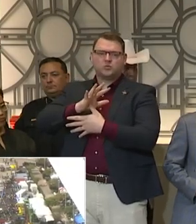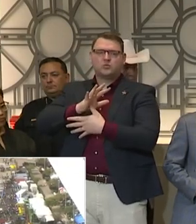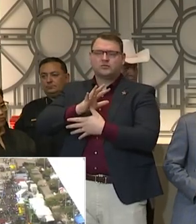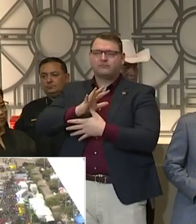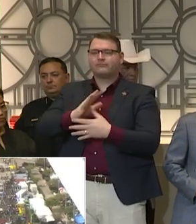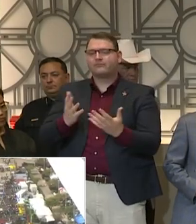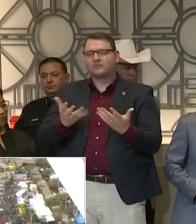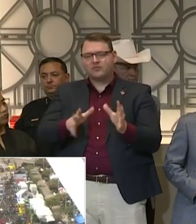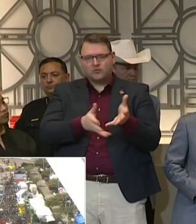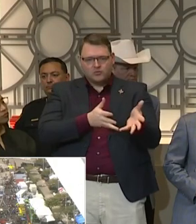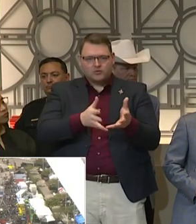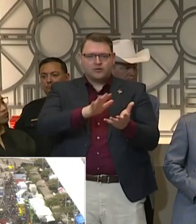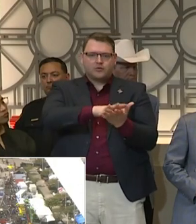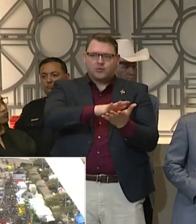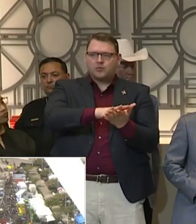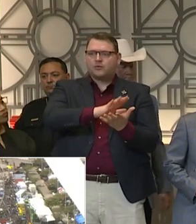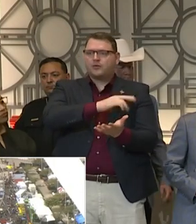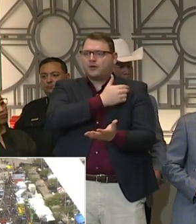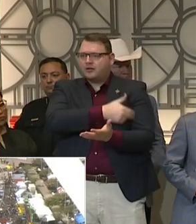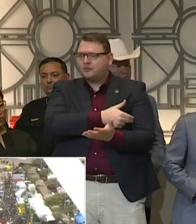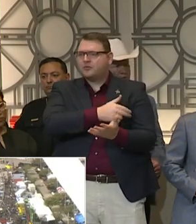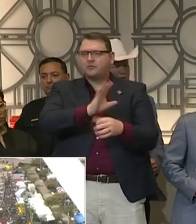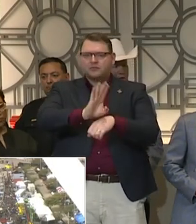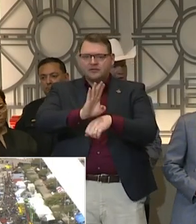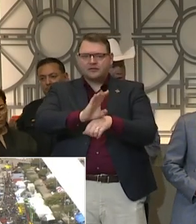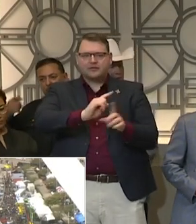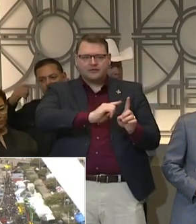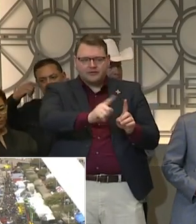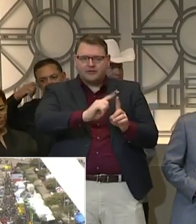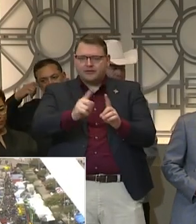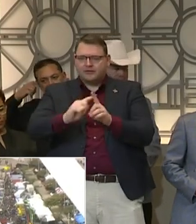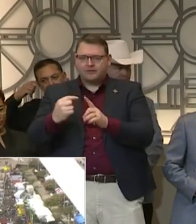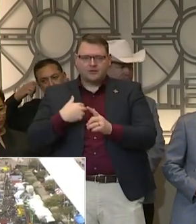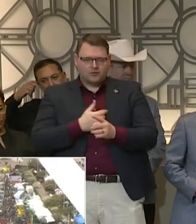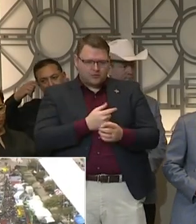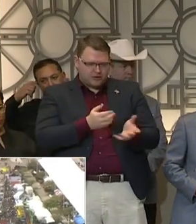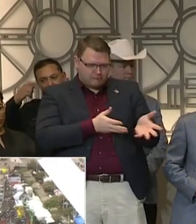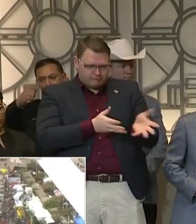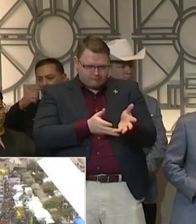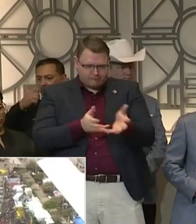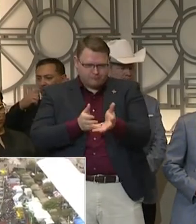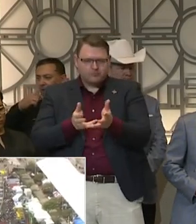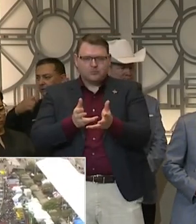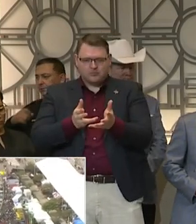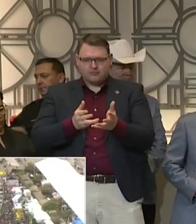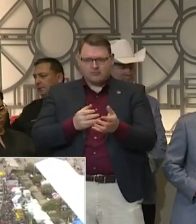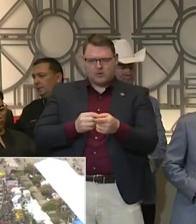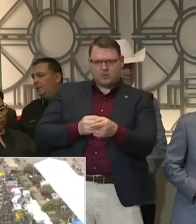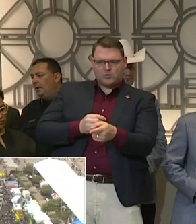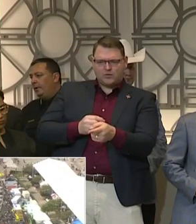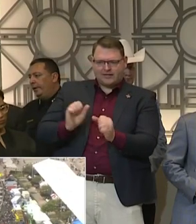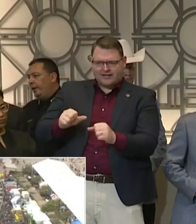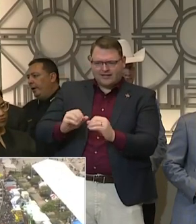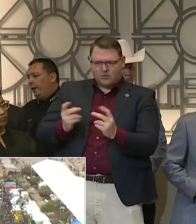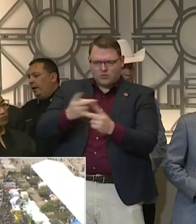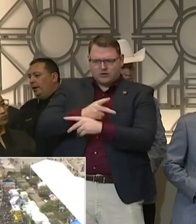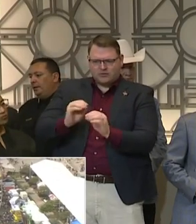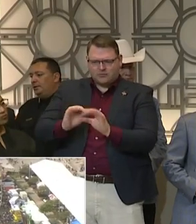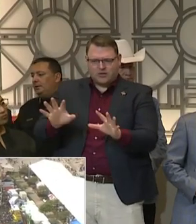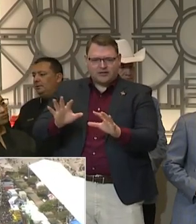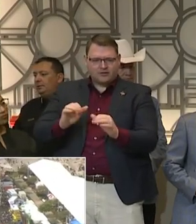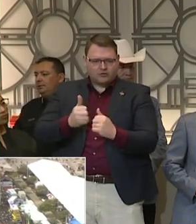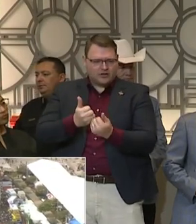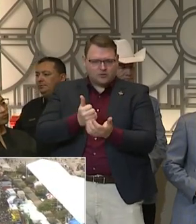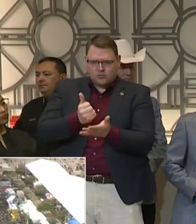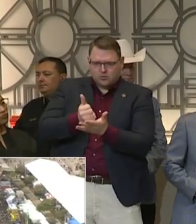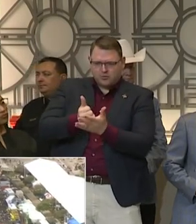but that we've exercised those plans, that we've identified weaknesses, and that we're preparing for whatever will